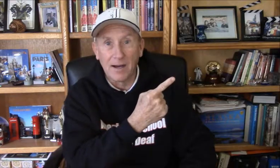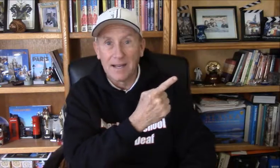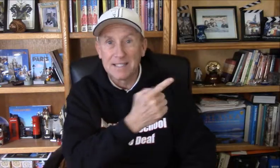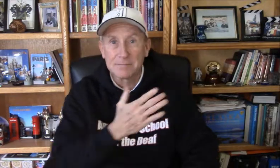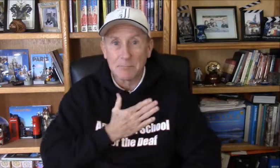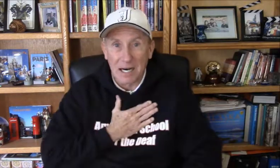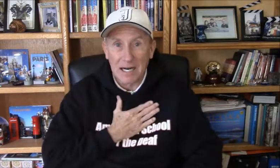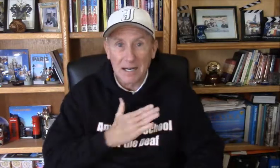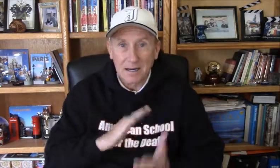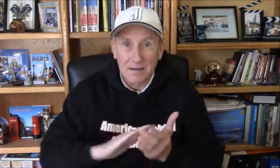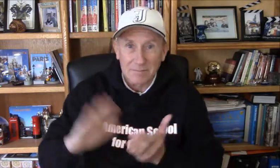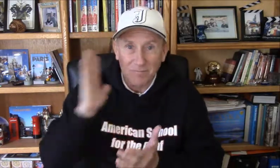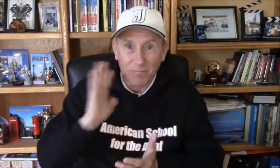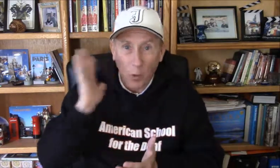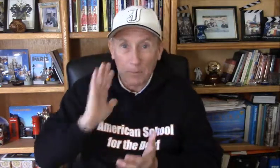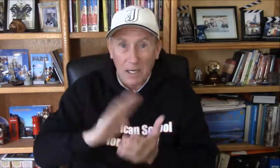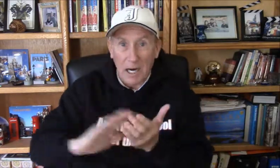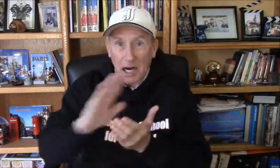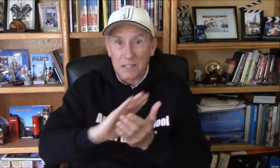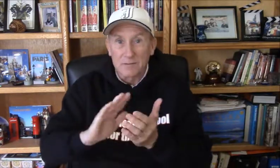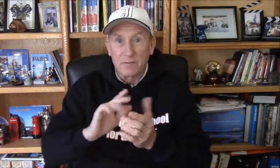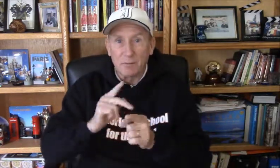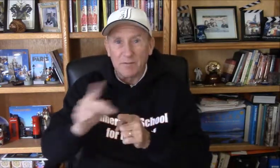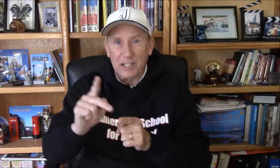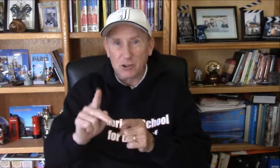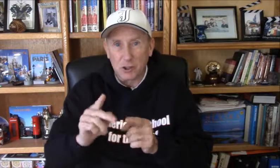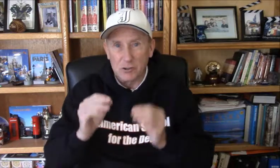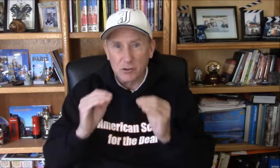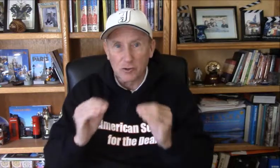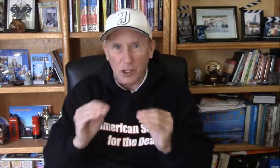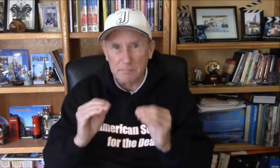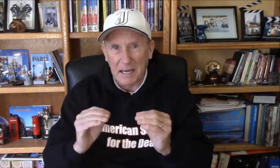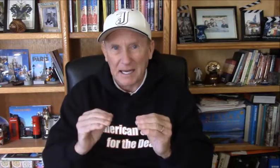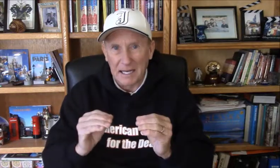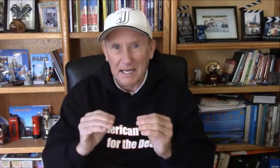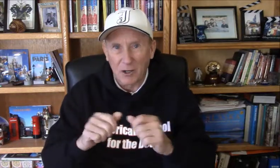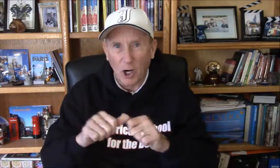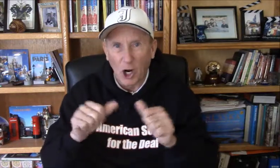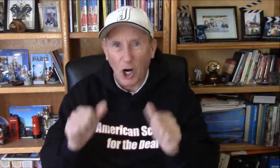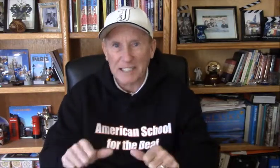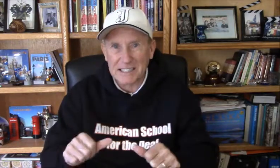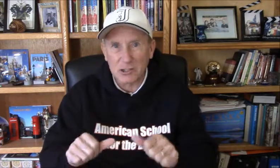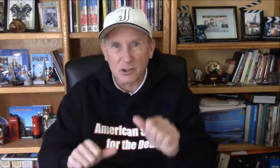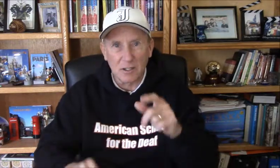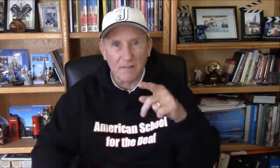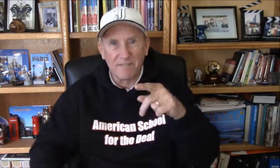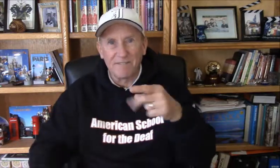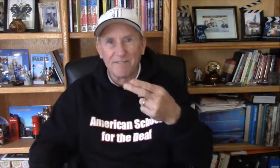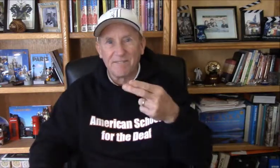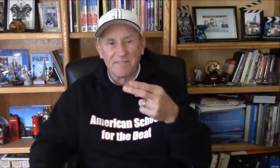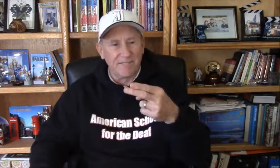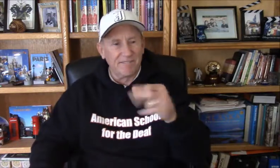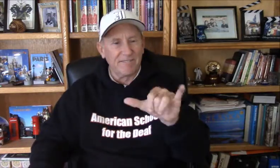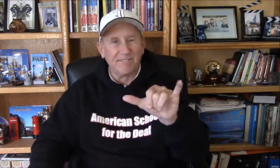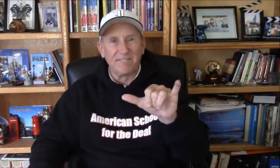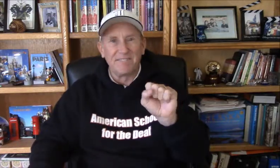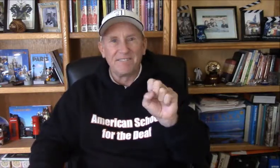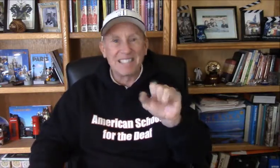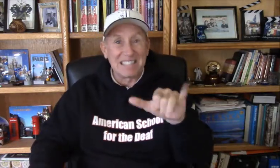I'm going to you where it looks